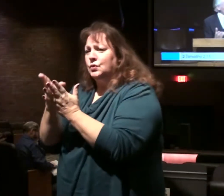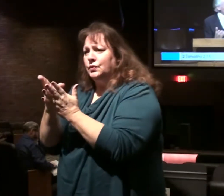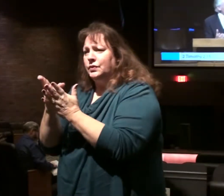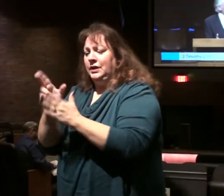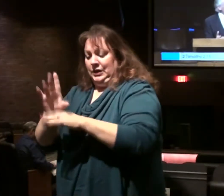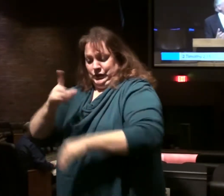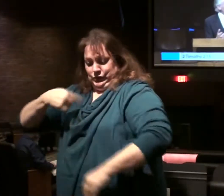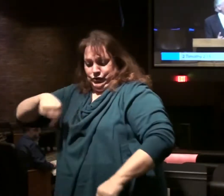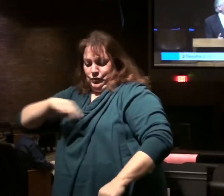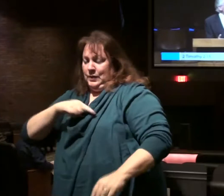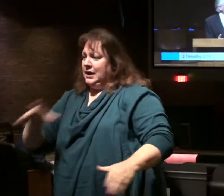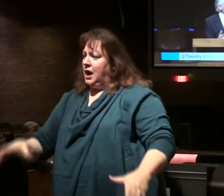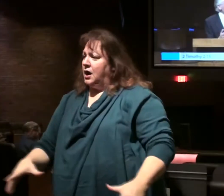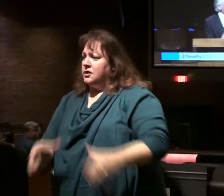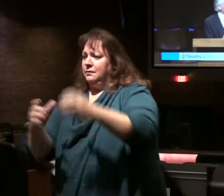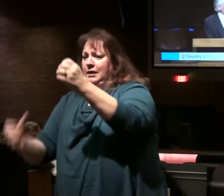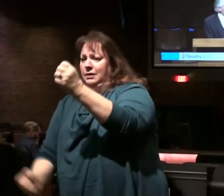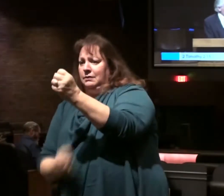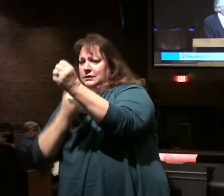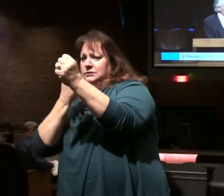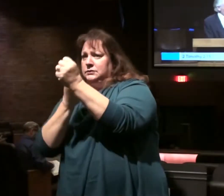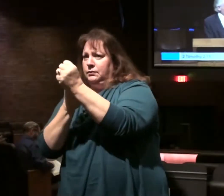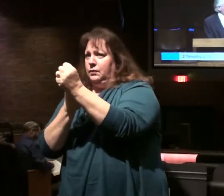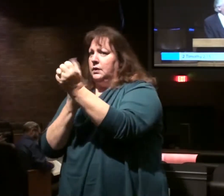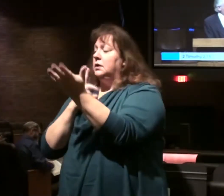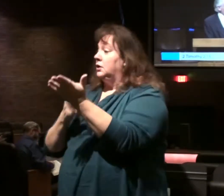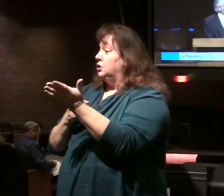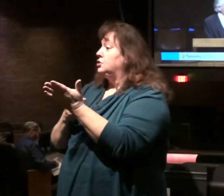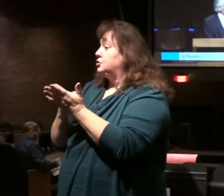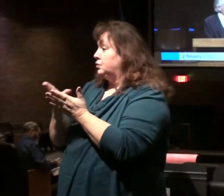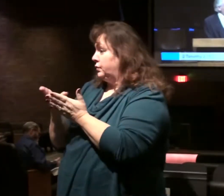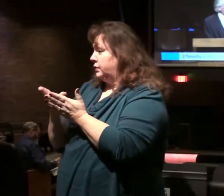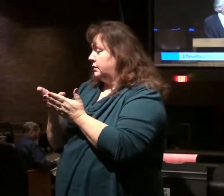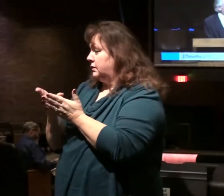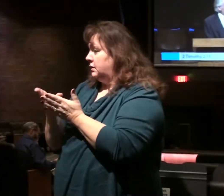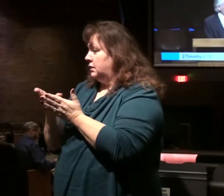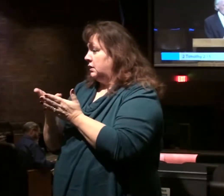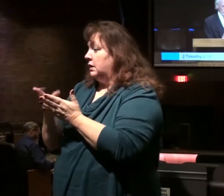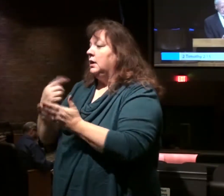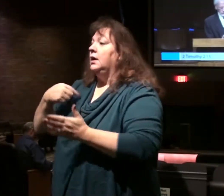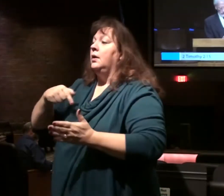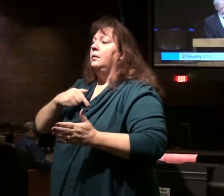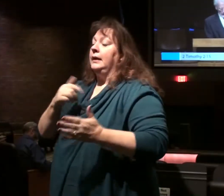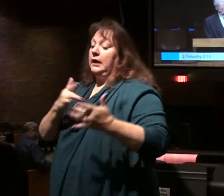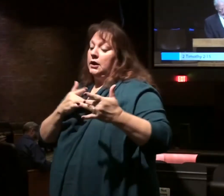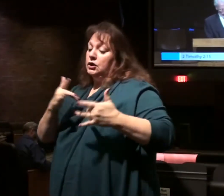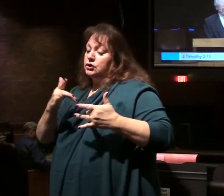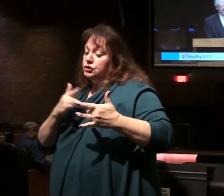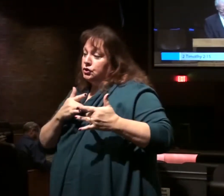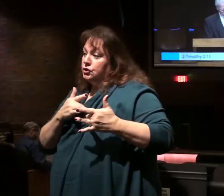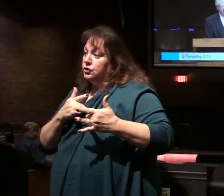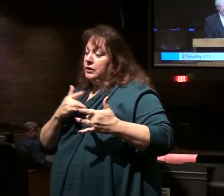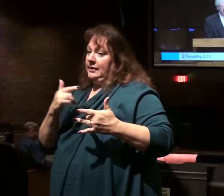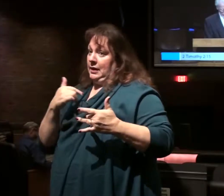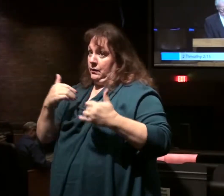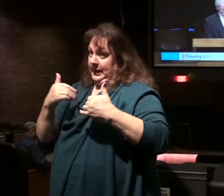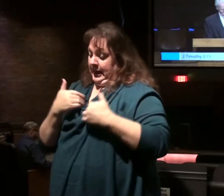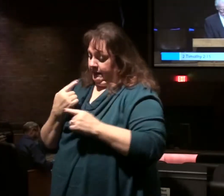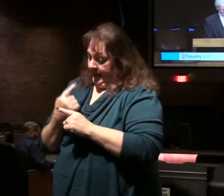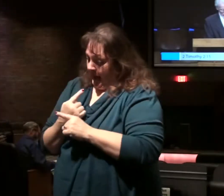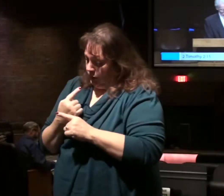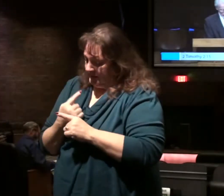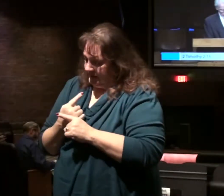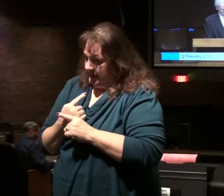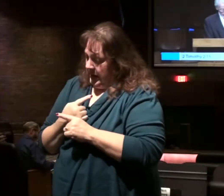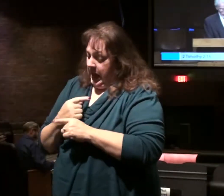church is the pillar and support of the truth. So we are concerned to be accurate and diligent.